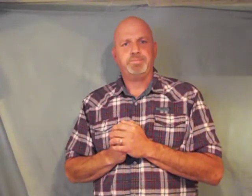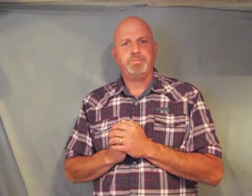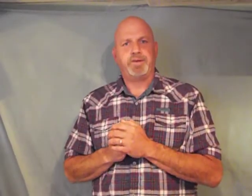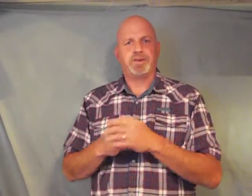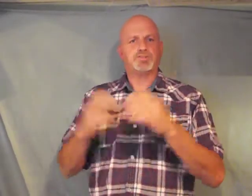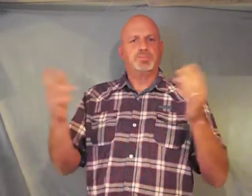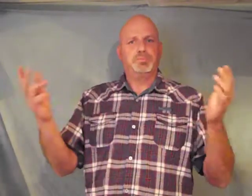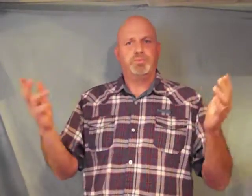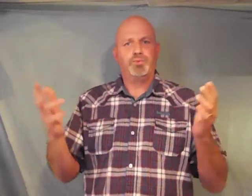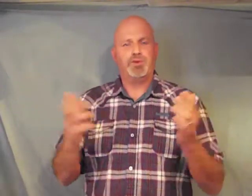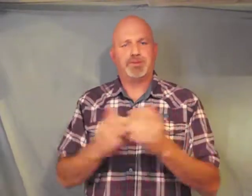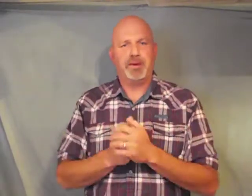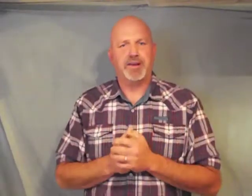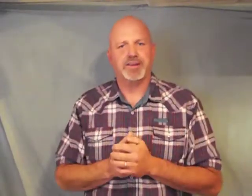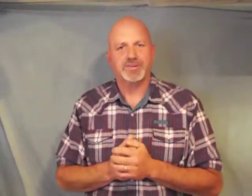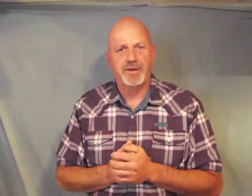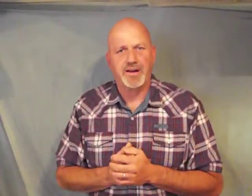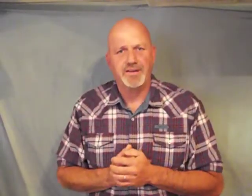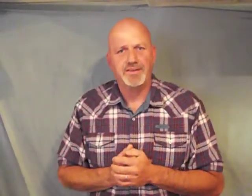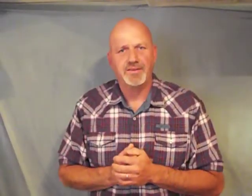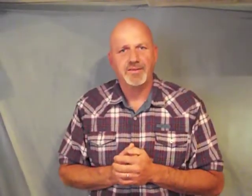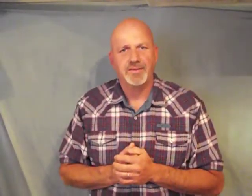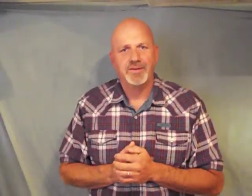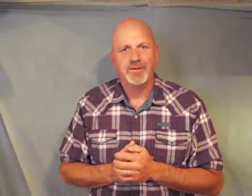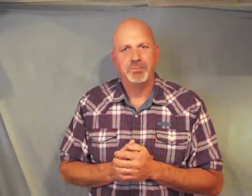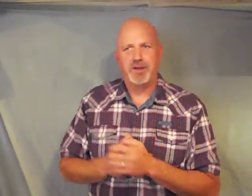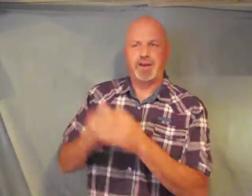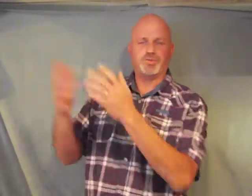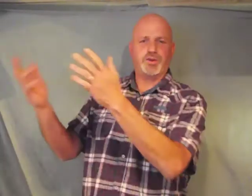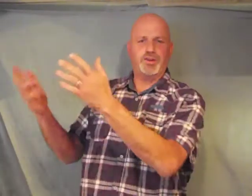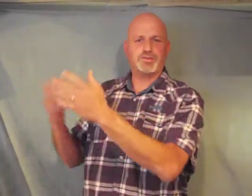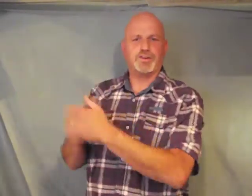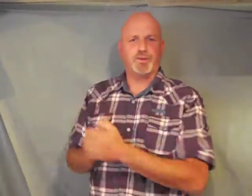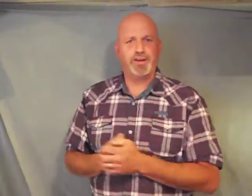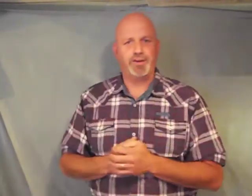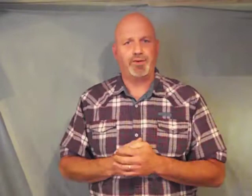because we speak in the spirit because we use anointing oil